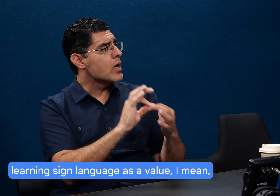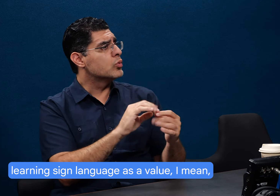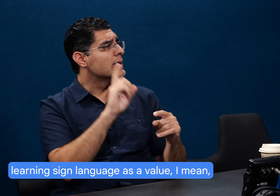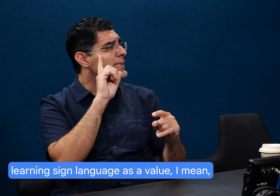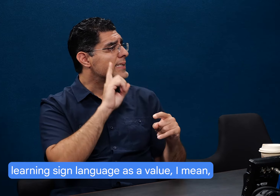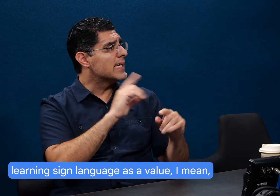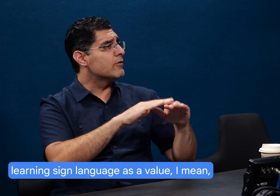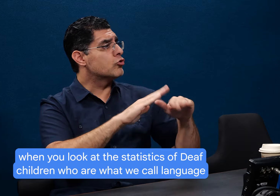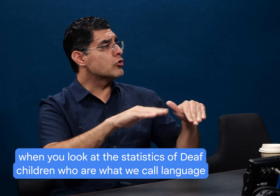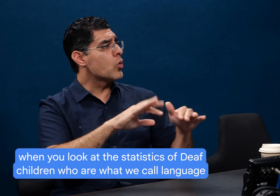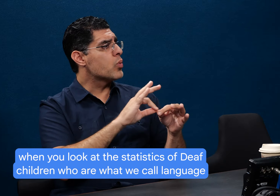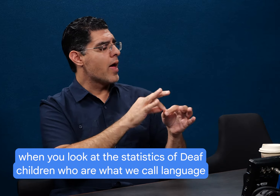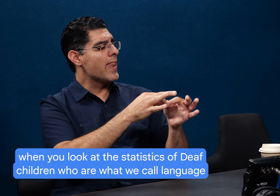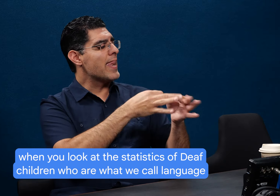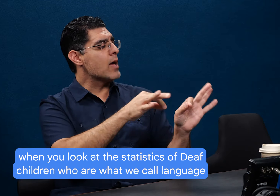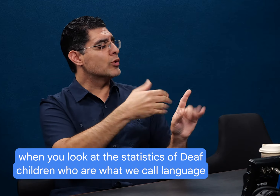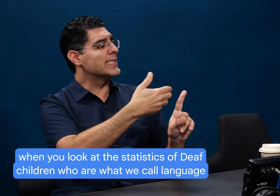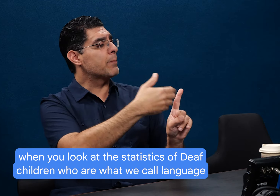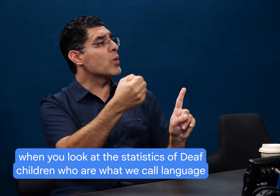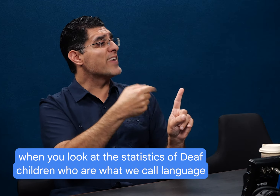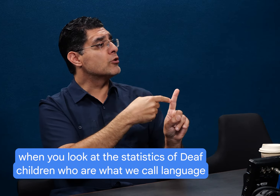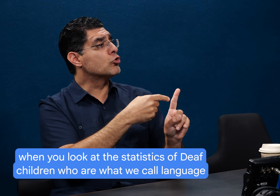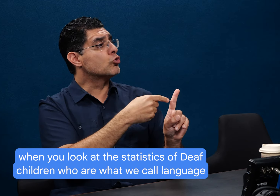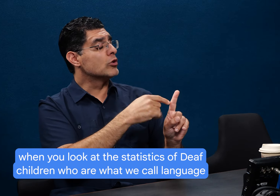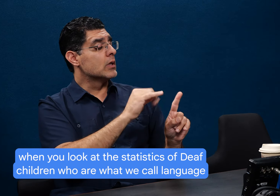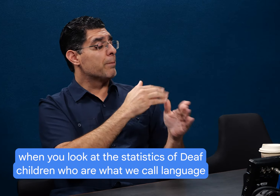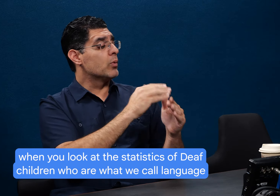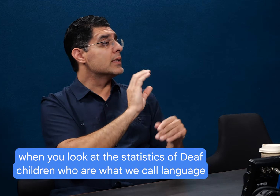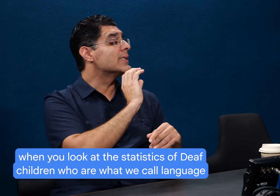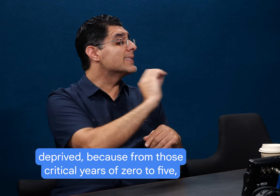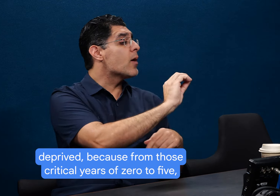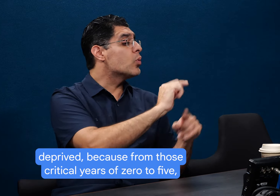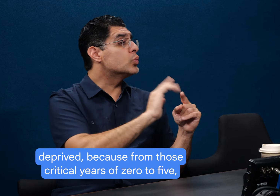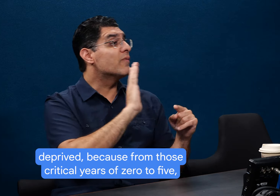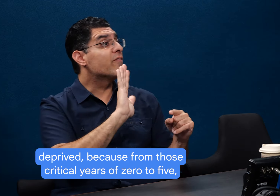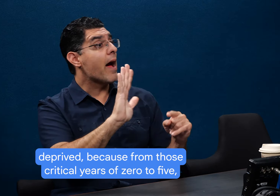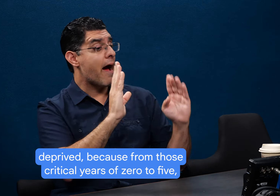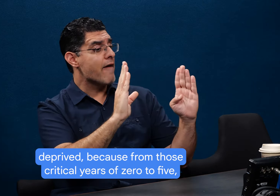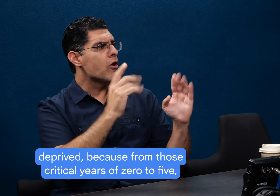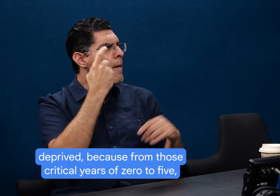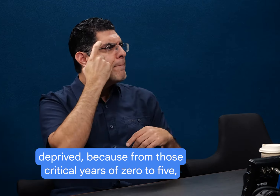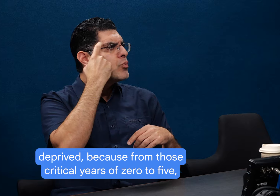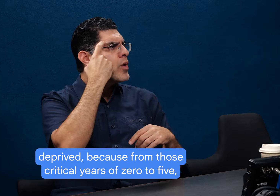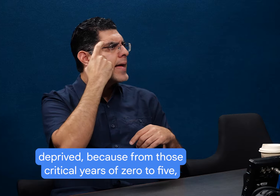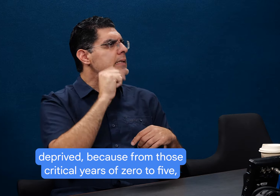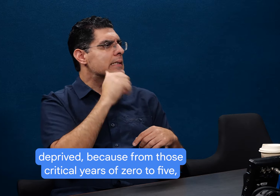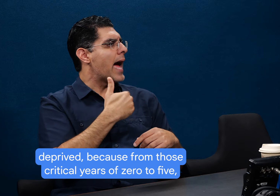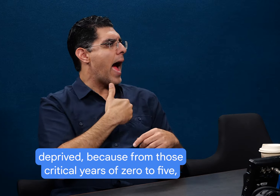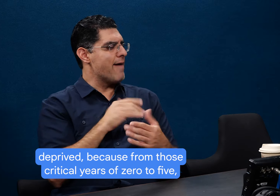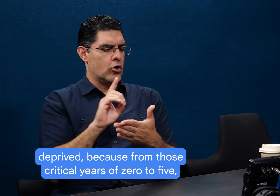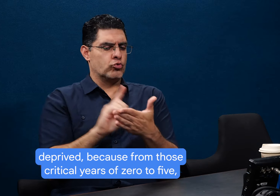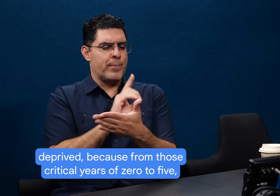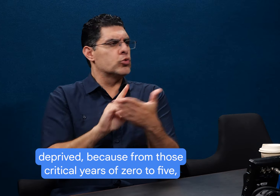language as a value, I mean, when you look at the statistics of deaf children who are what we call language deprived, because from those critical years of